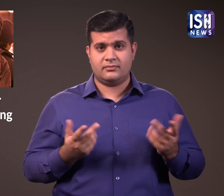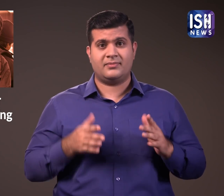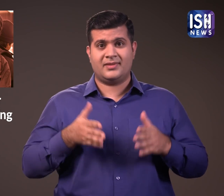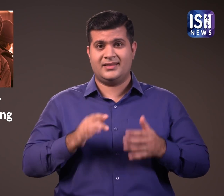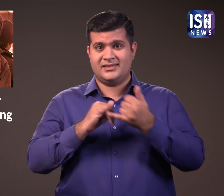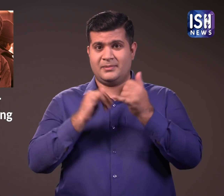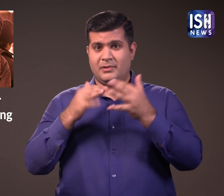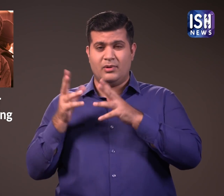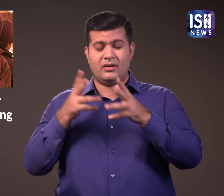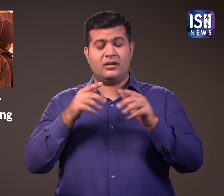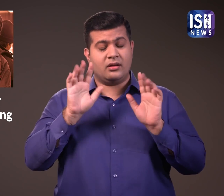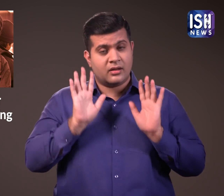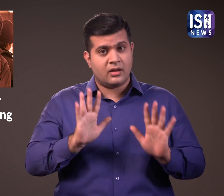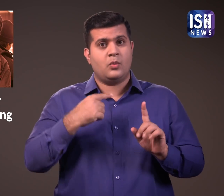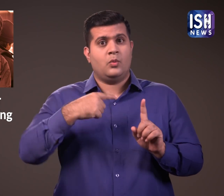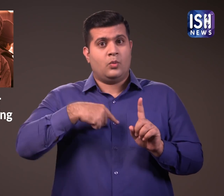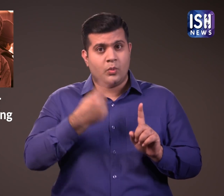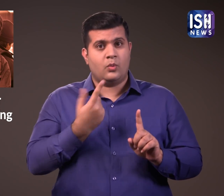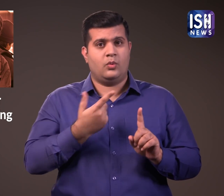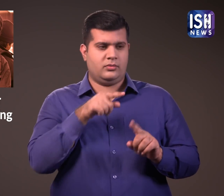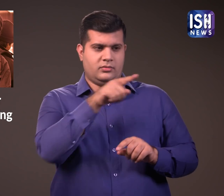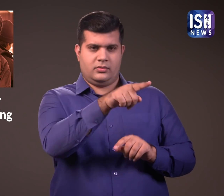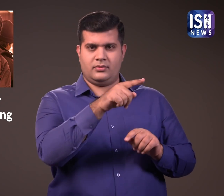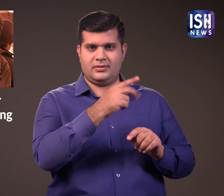So now the question is who is following Samir Vankhade?